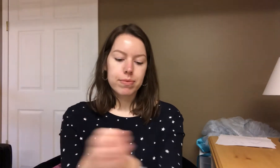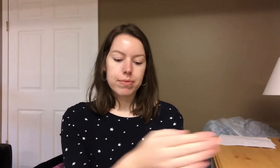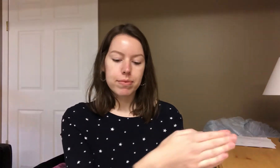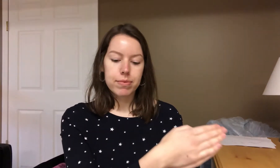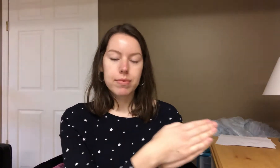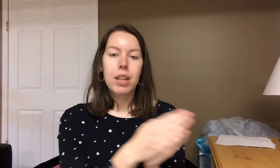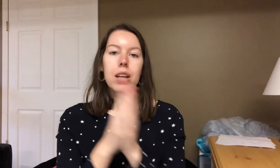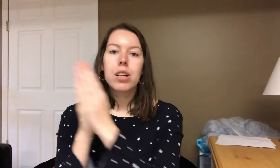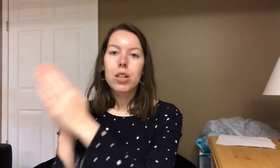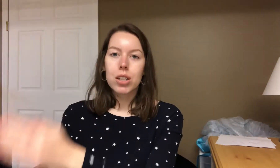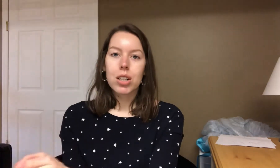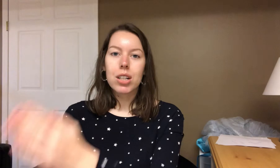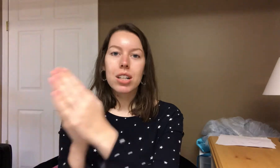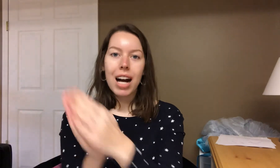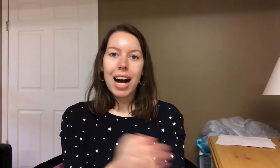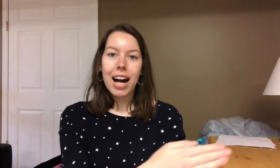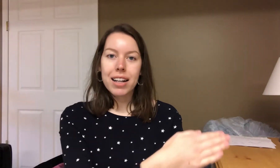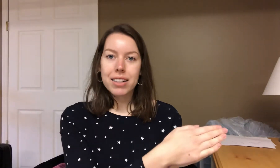R-a-k.